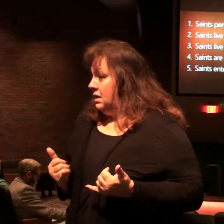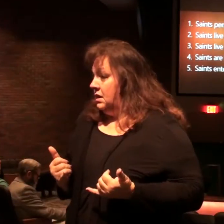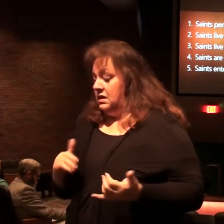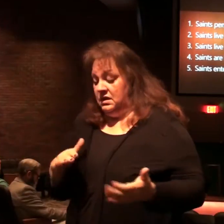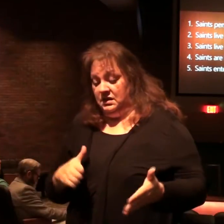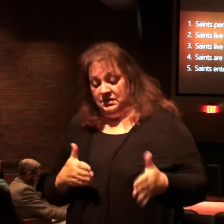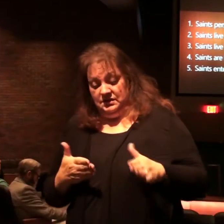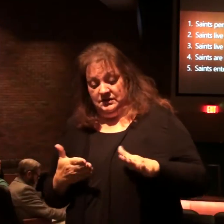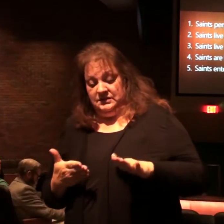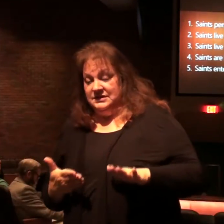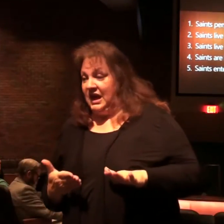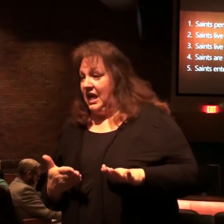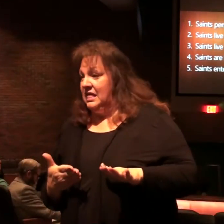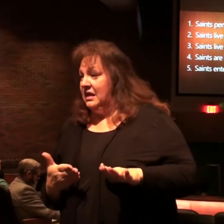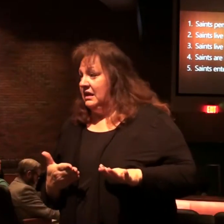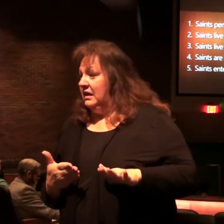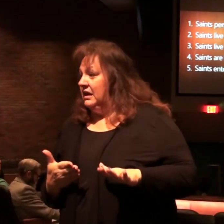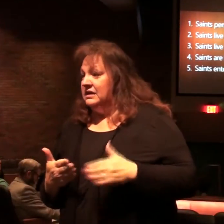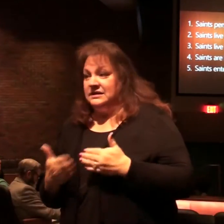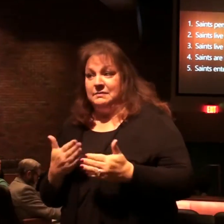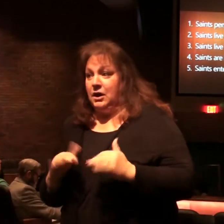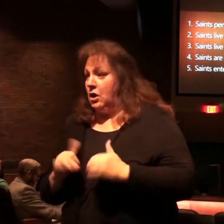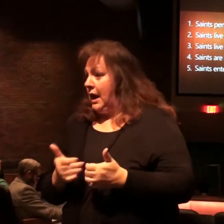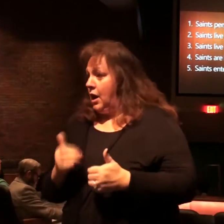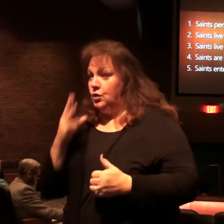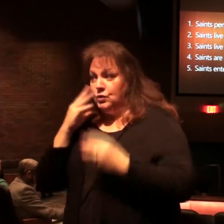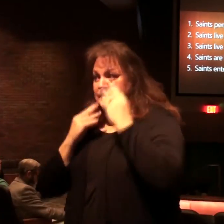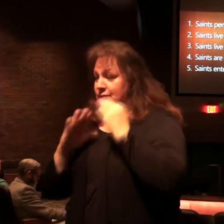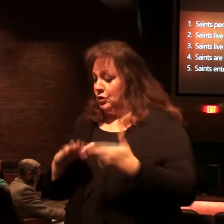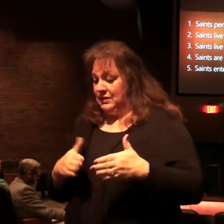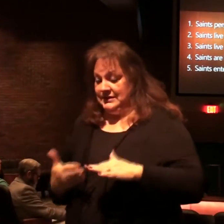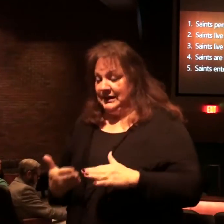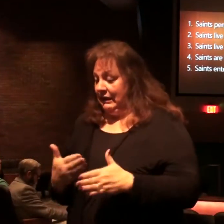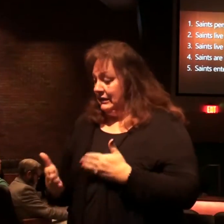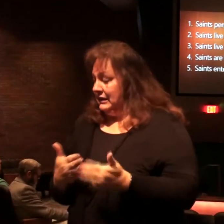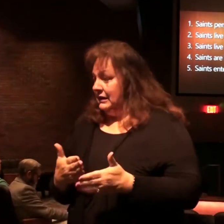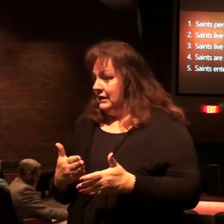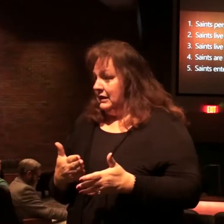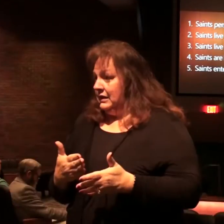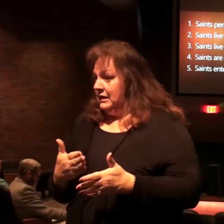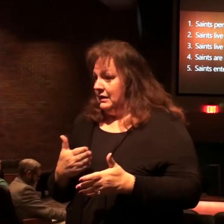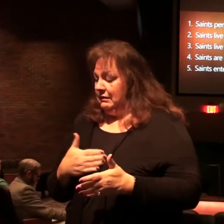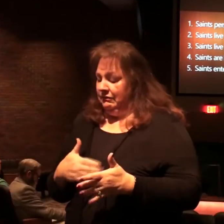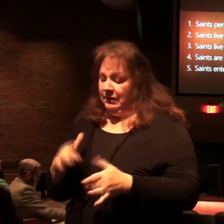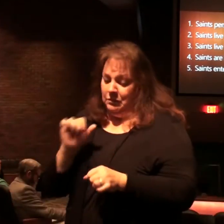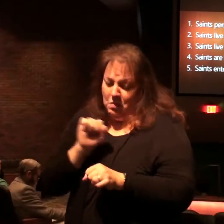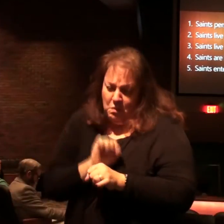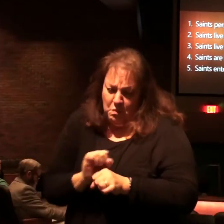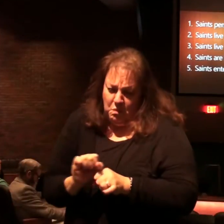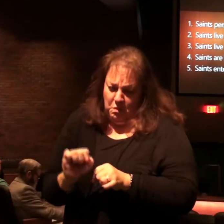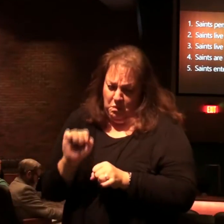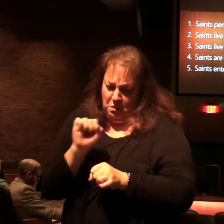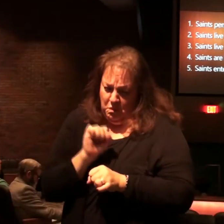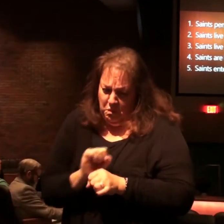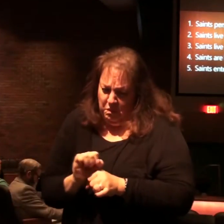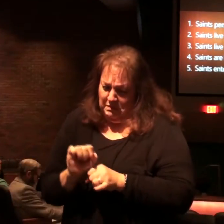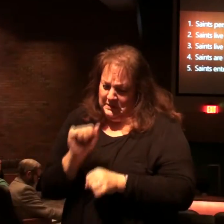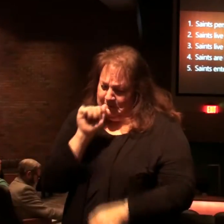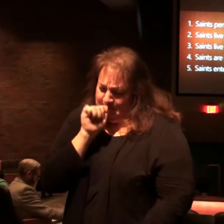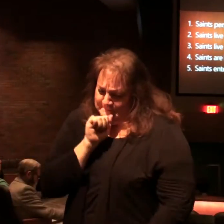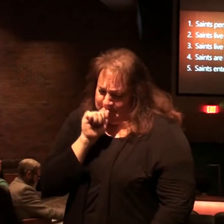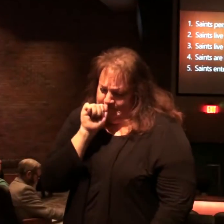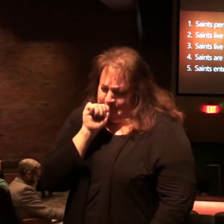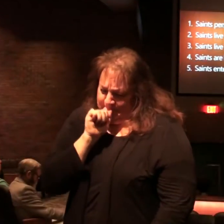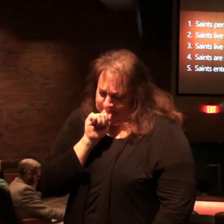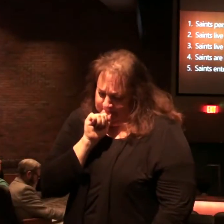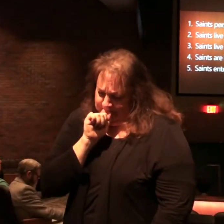Death, no matter how it comes, or leaves me from the toil, and agonies can